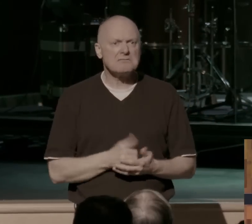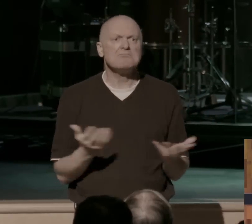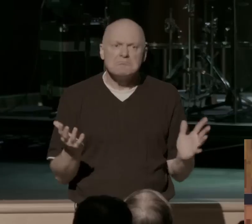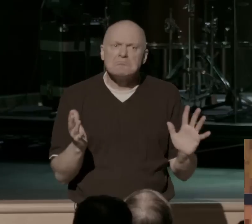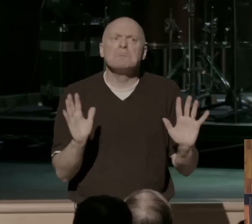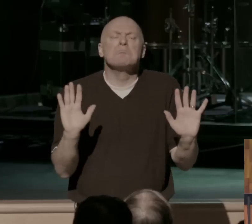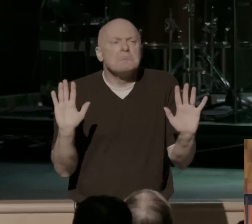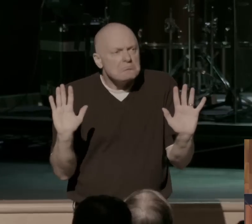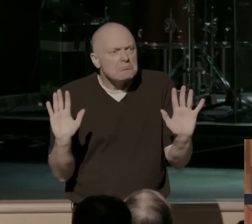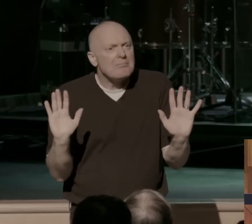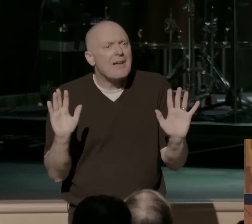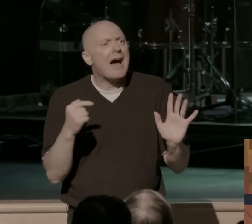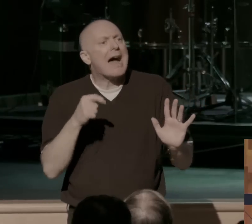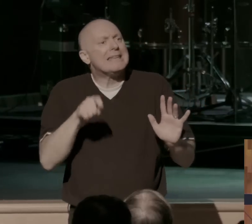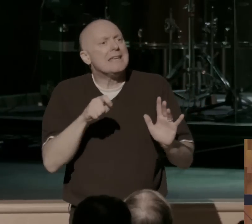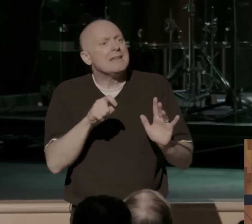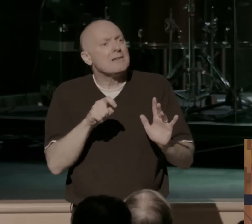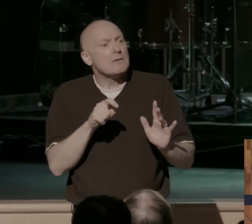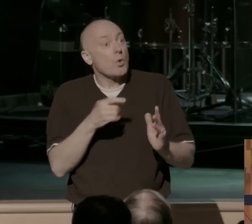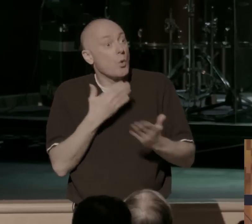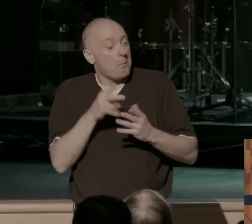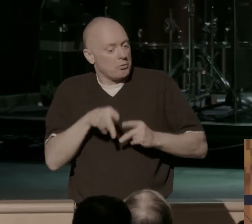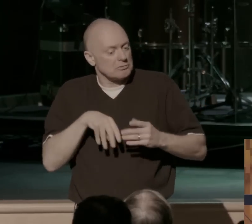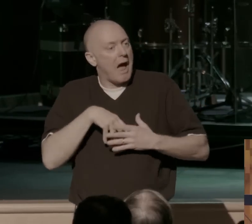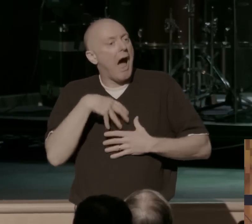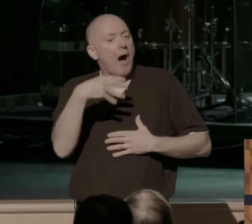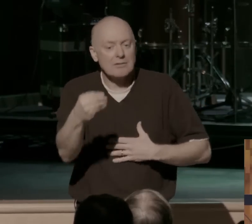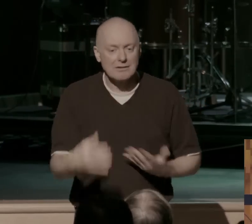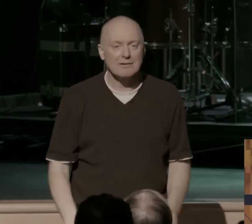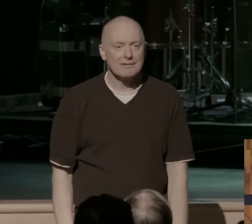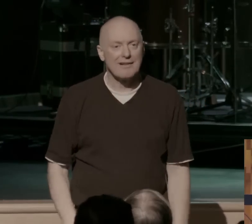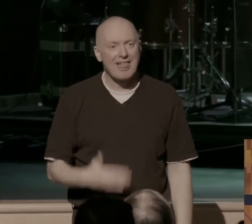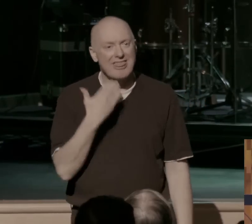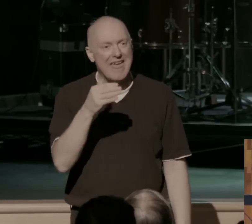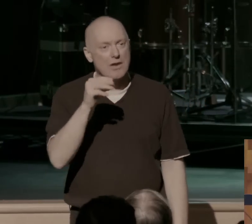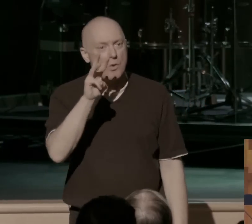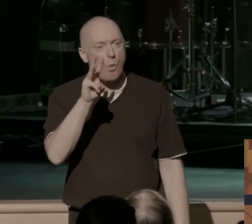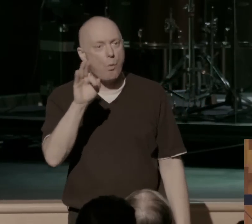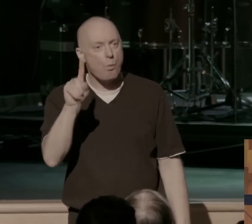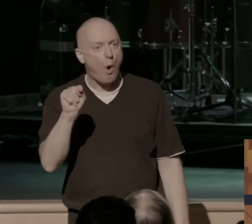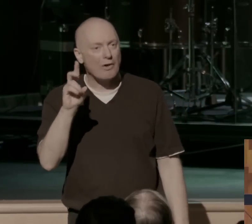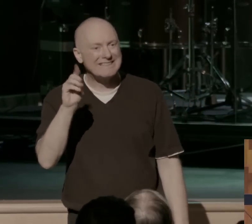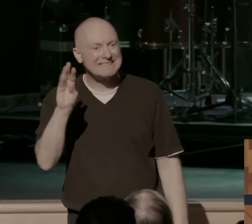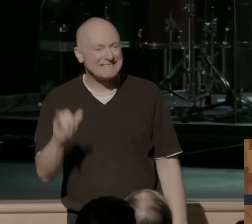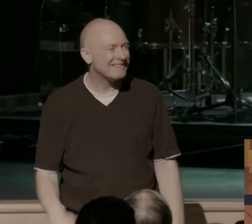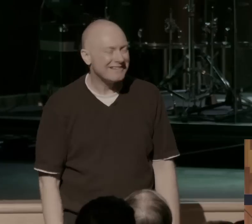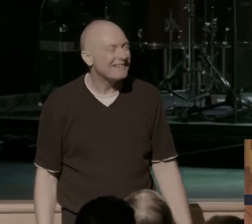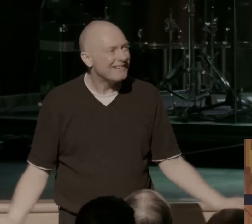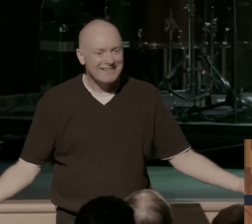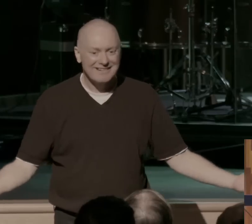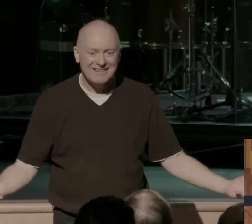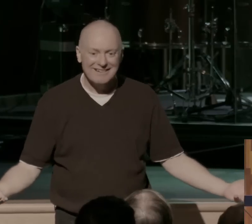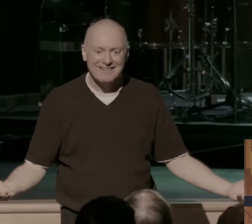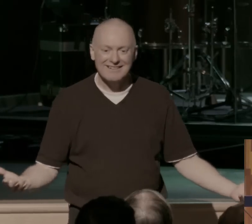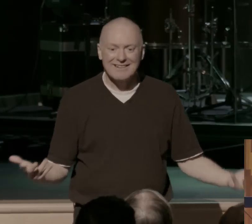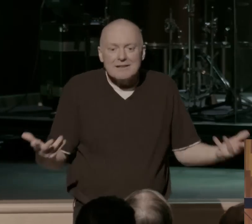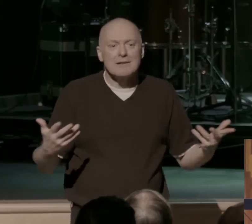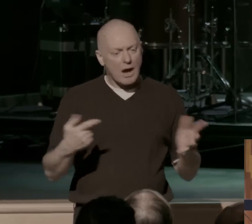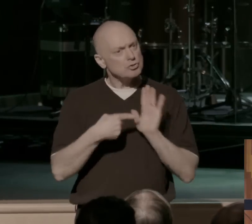just let that real person out. Thank you, Disney, for that one, right? Like, you just, if my true self comes out, I I'll show you that I really